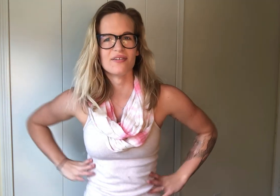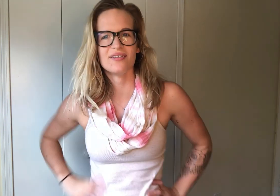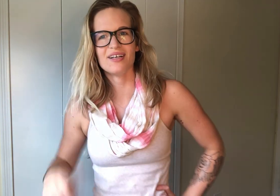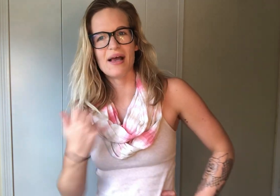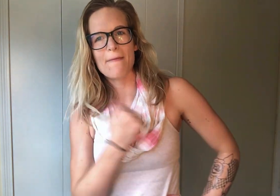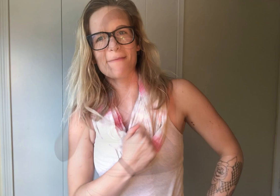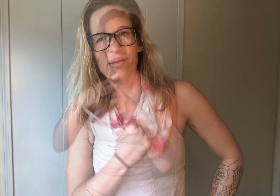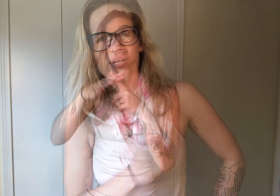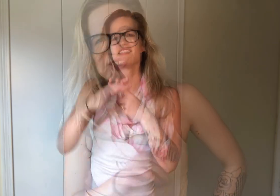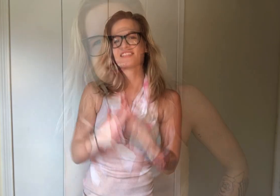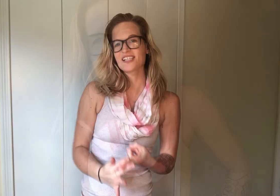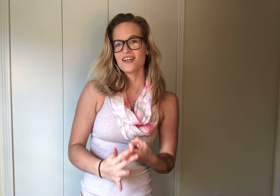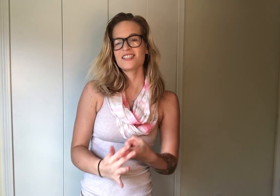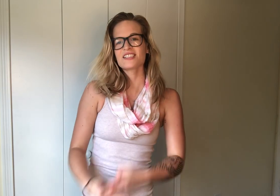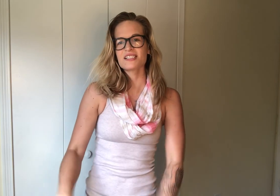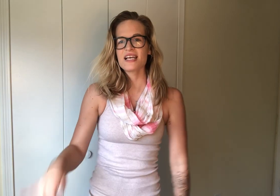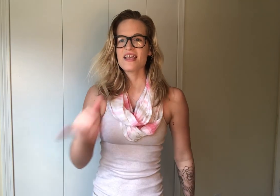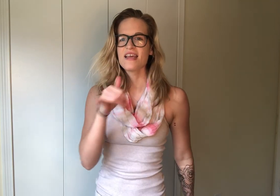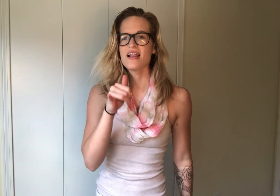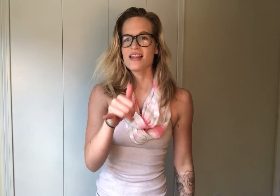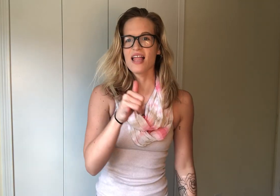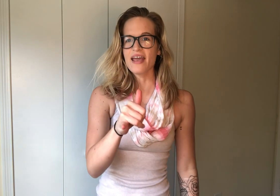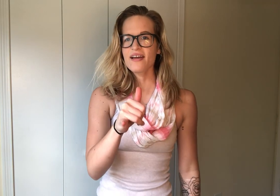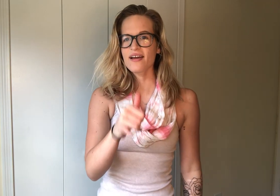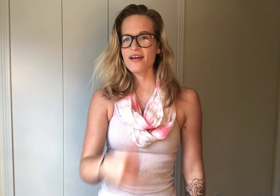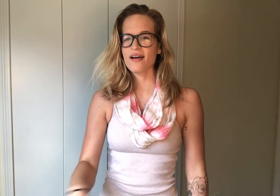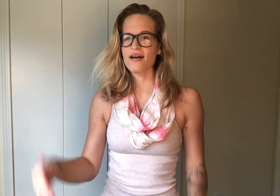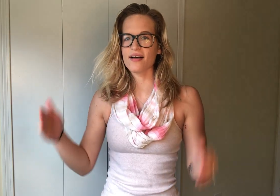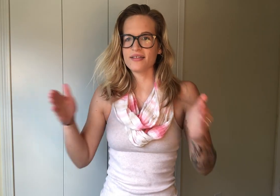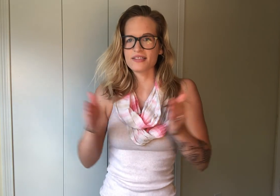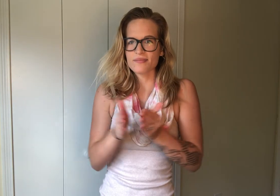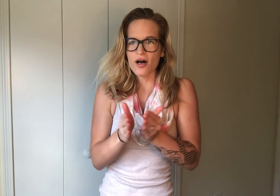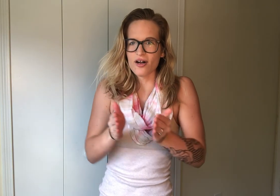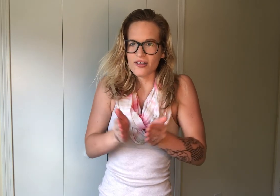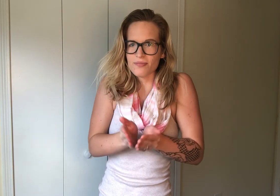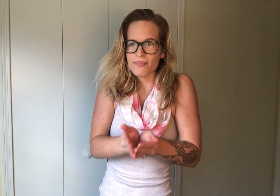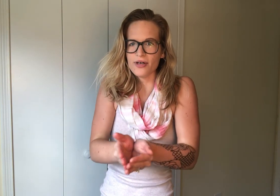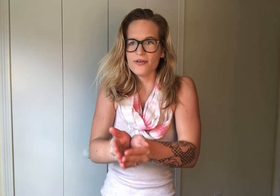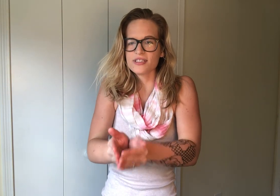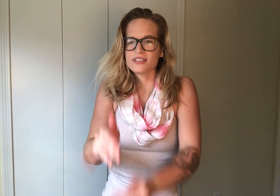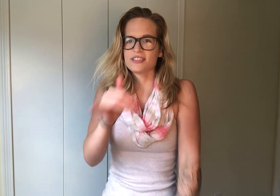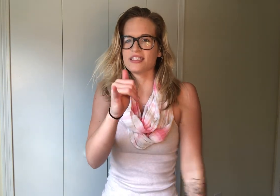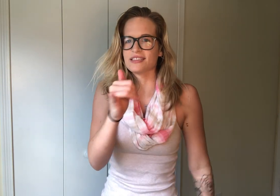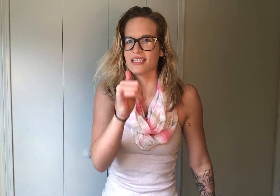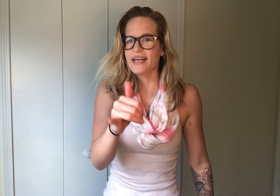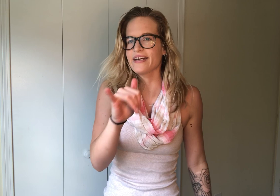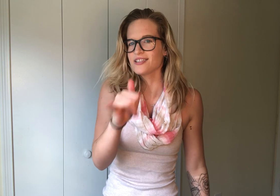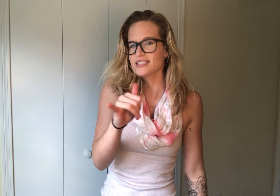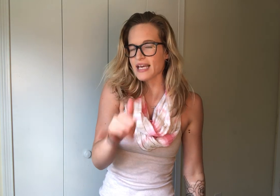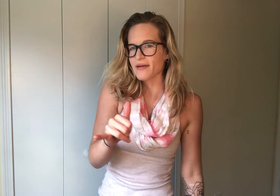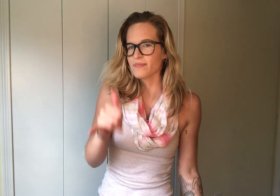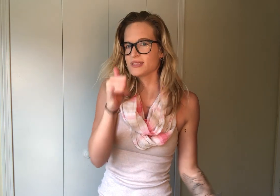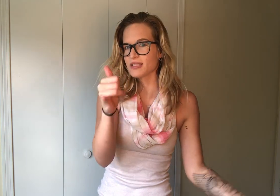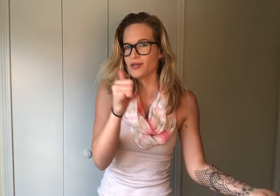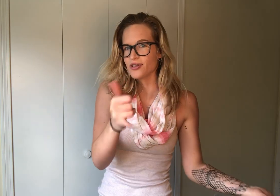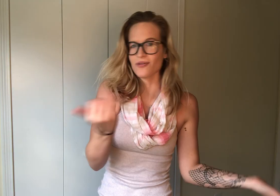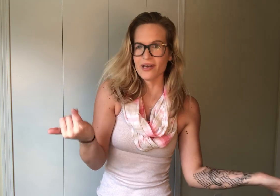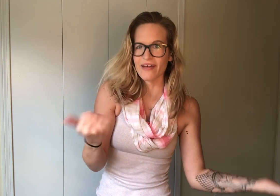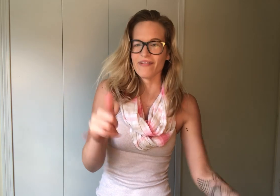my apologies. starts like a small boat. So this is like or same, similar, whatever.